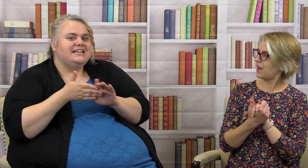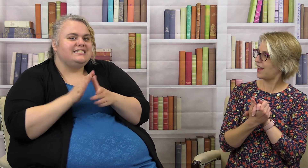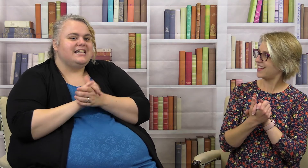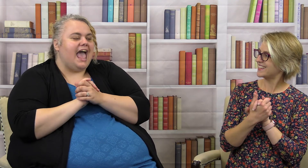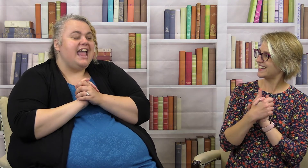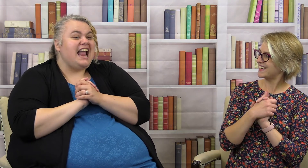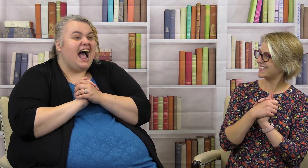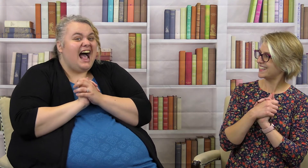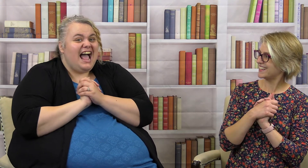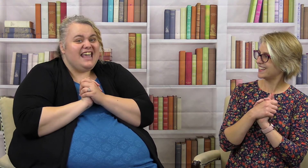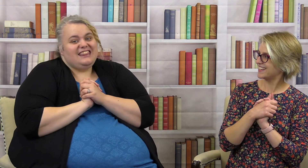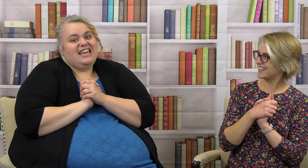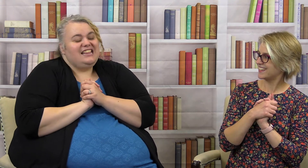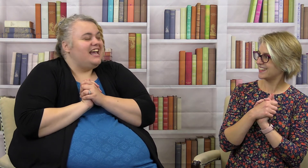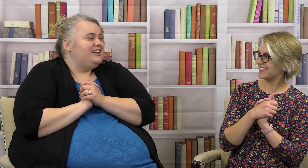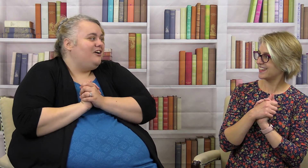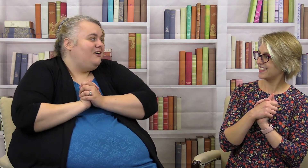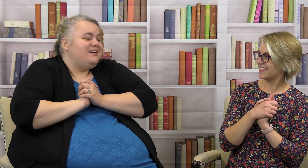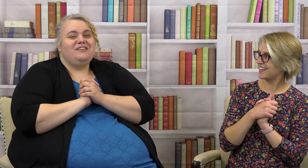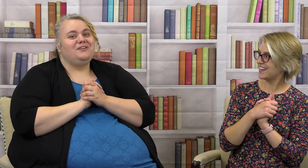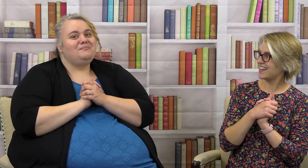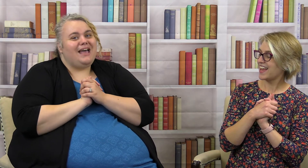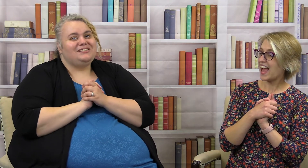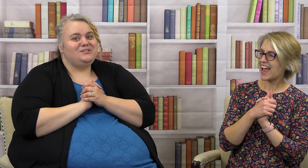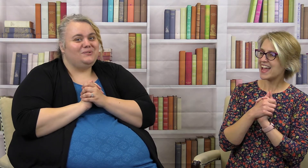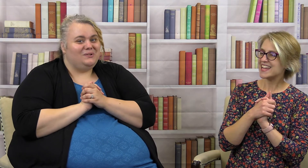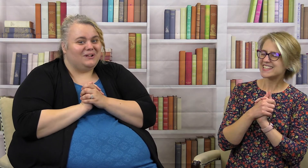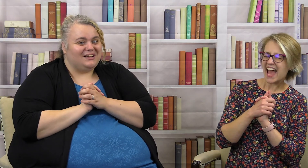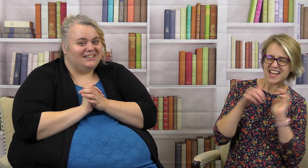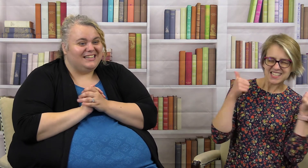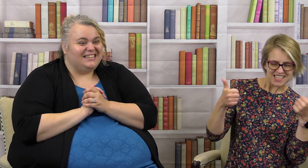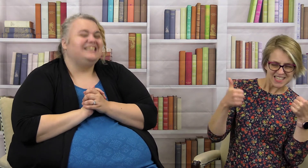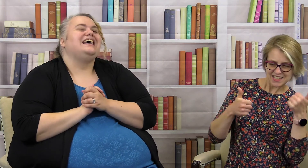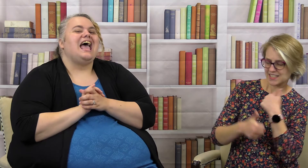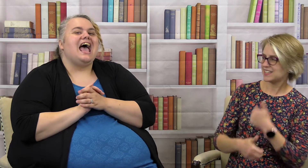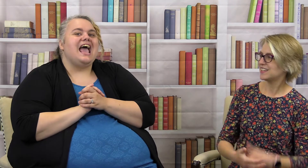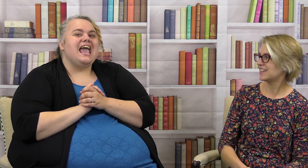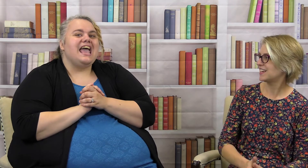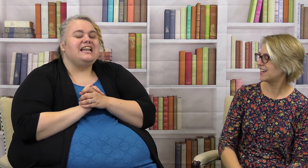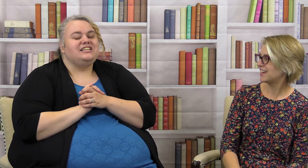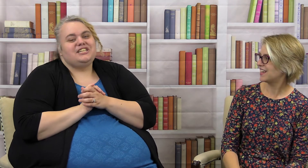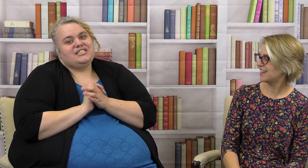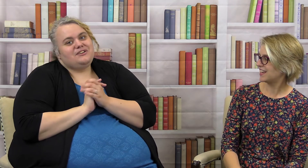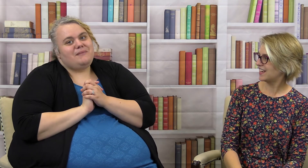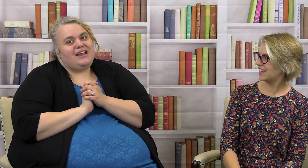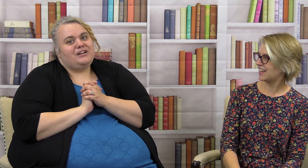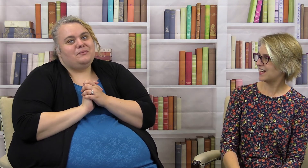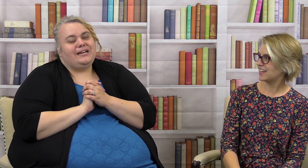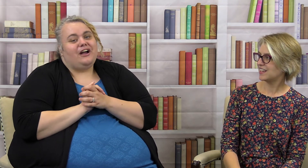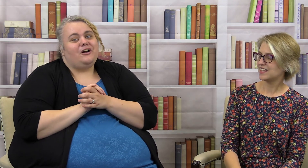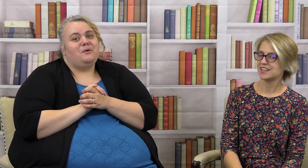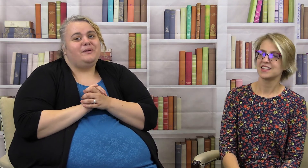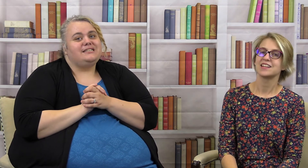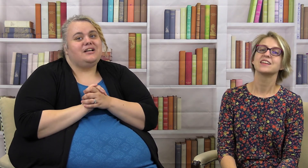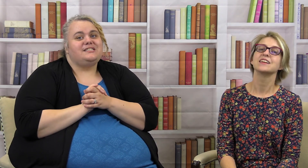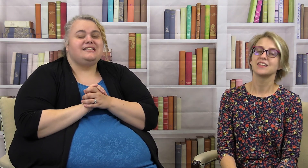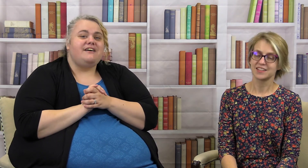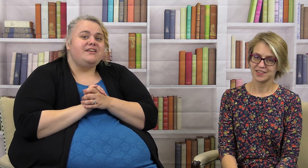and i think that you're all ready for back to school and just a reminder we are open till seven